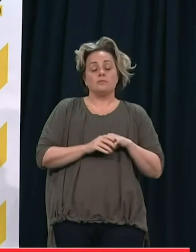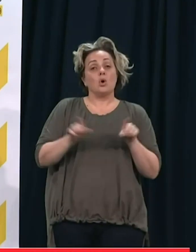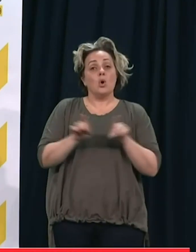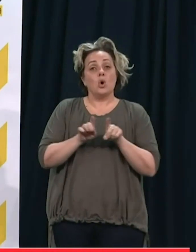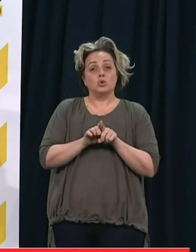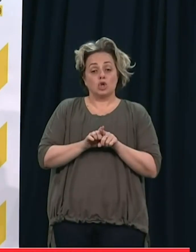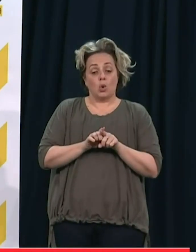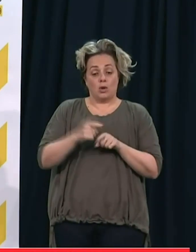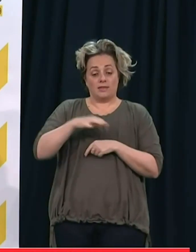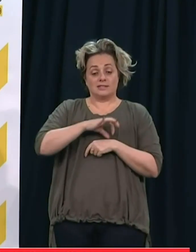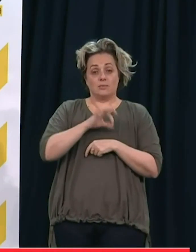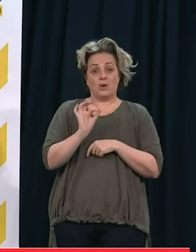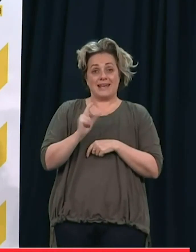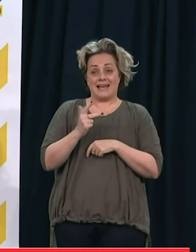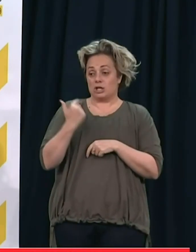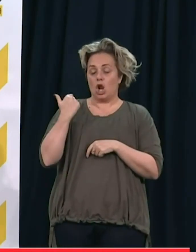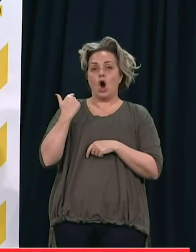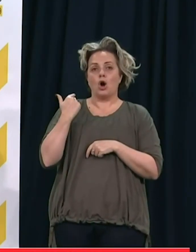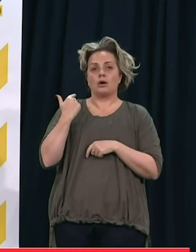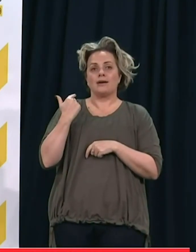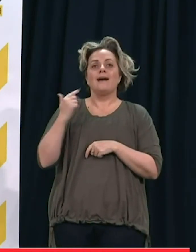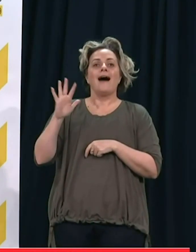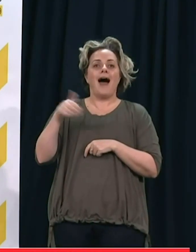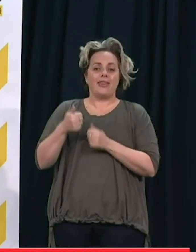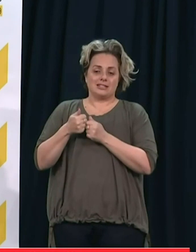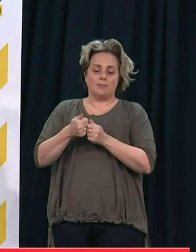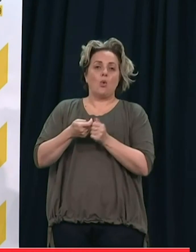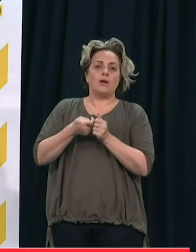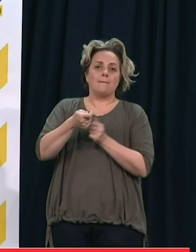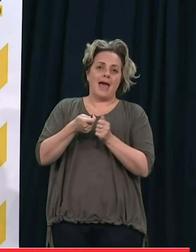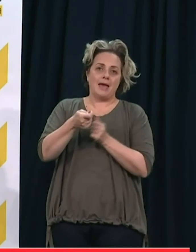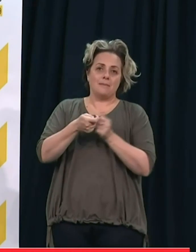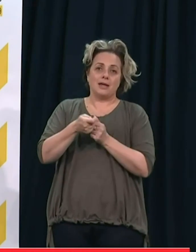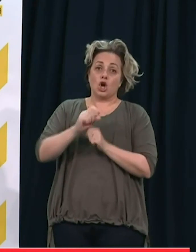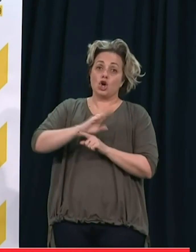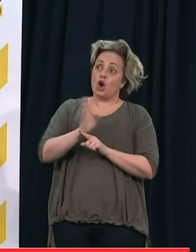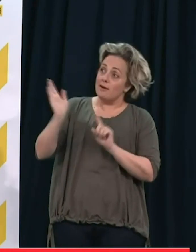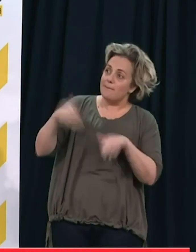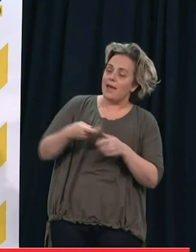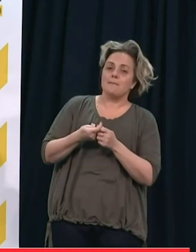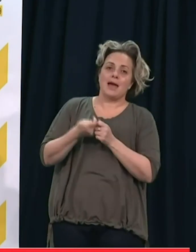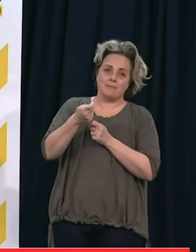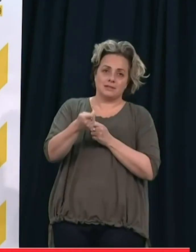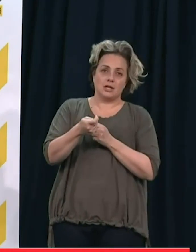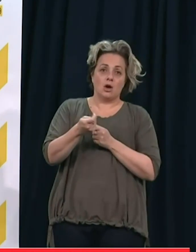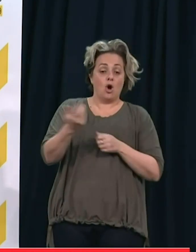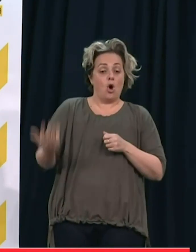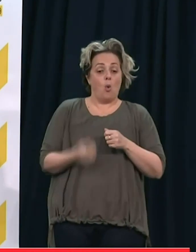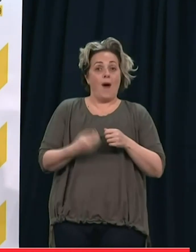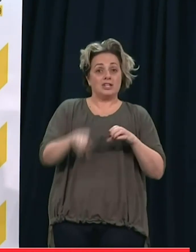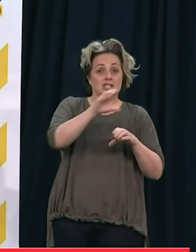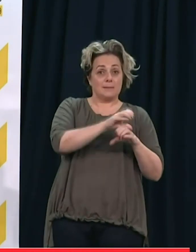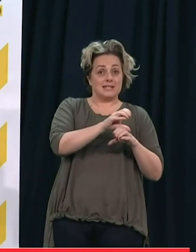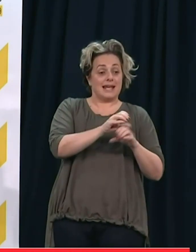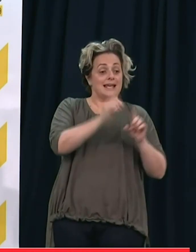at 8am this morning, the resurgent support payment scheme kicked in across the country. Alongside the wage subsidy, which came into effect on